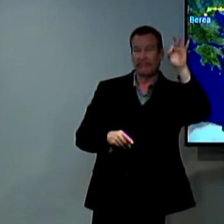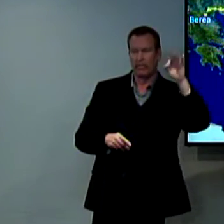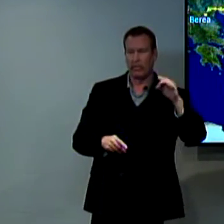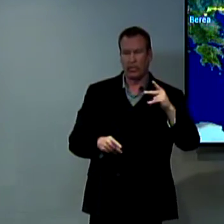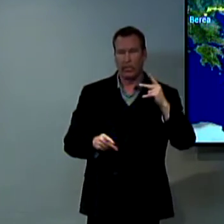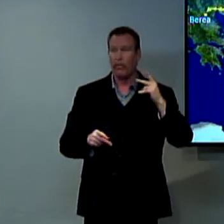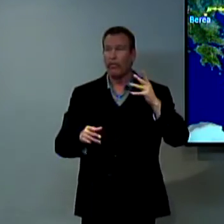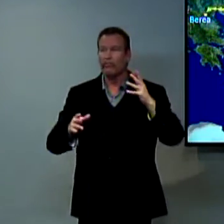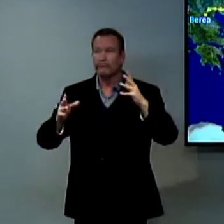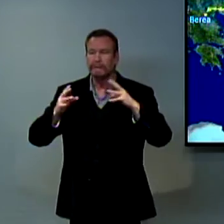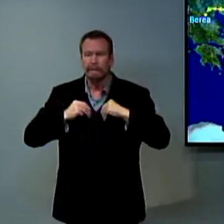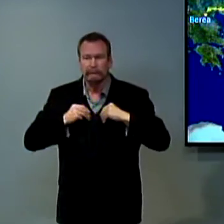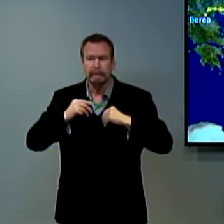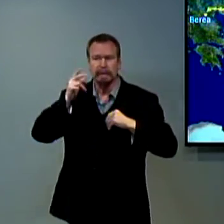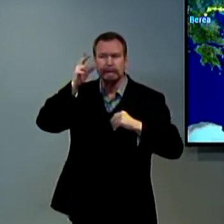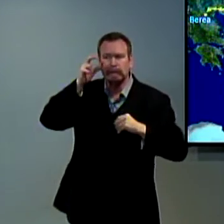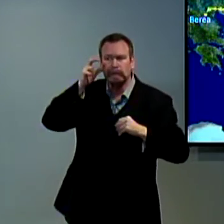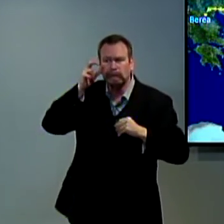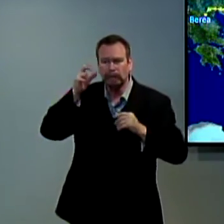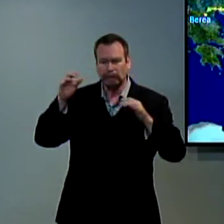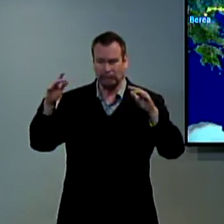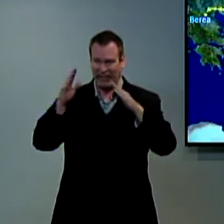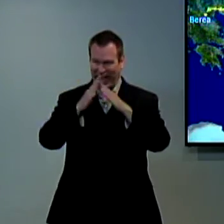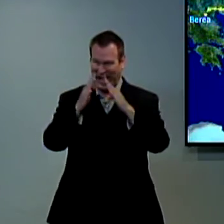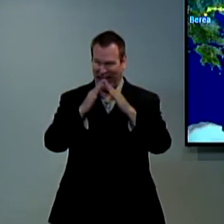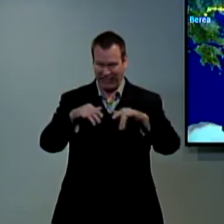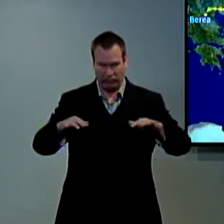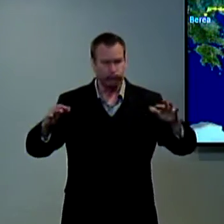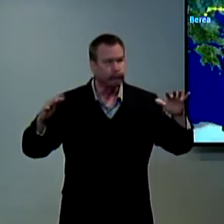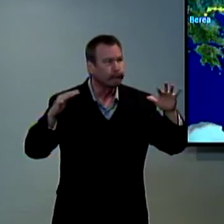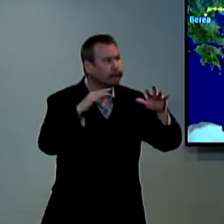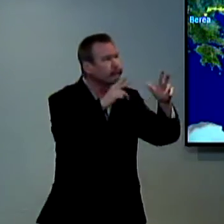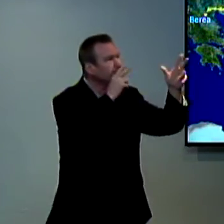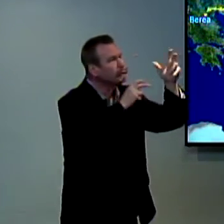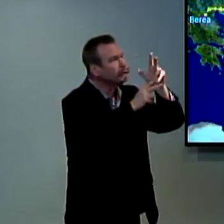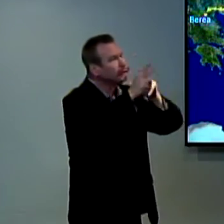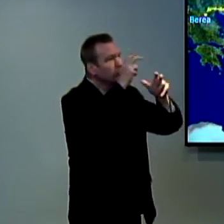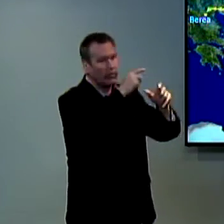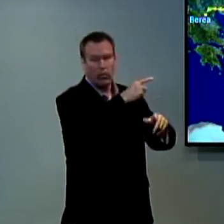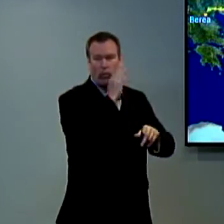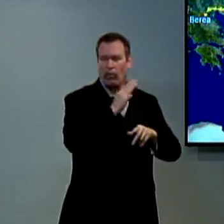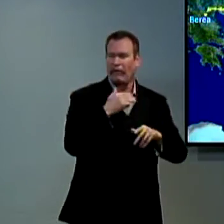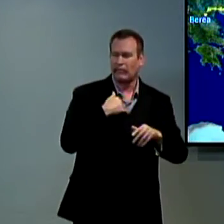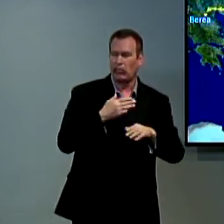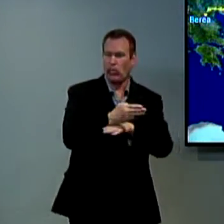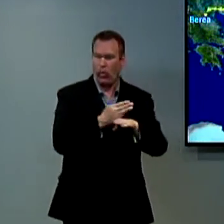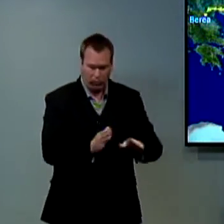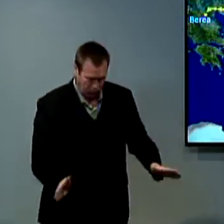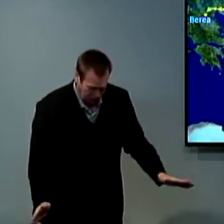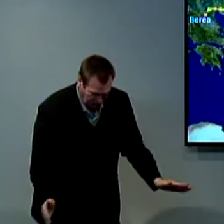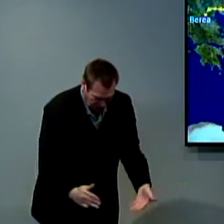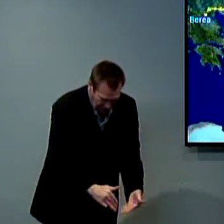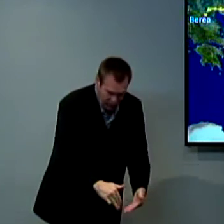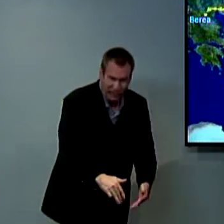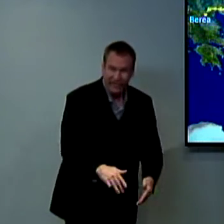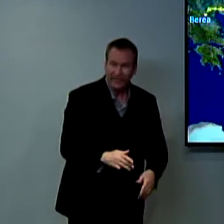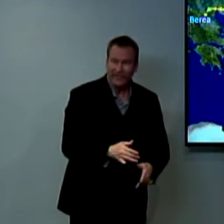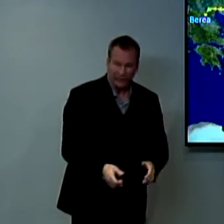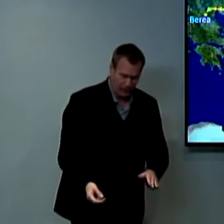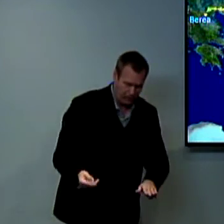where a pastor would get up and preach and many people would stand just in the middle of the town and people would come here they would have a wooden platform